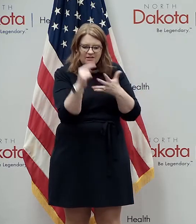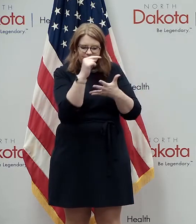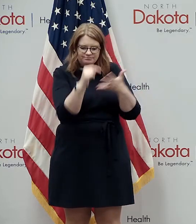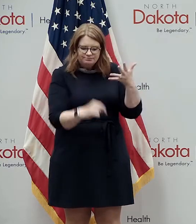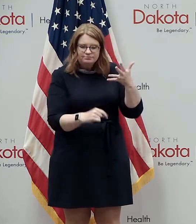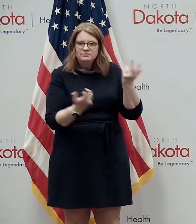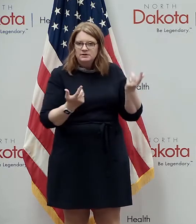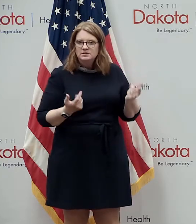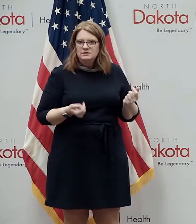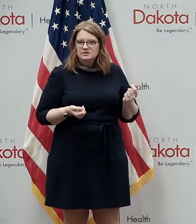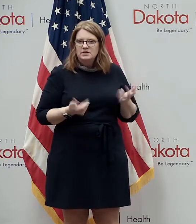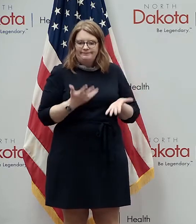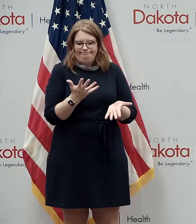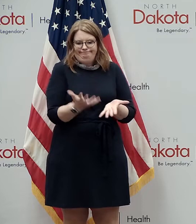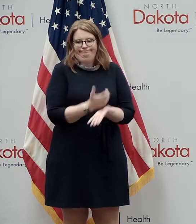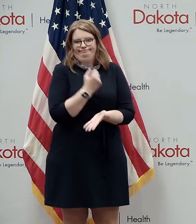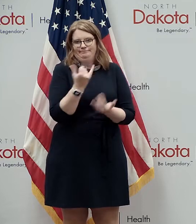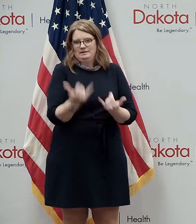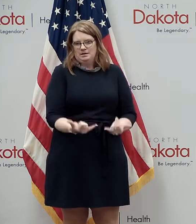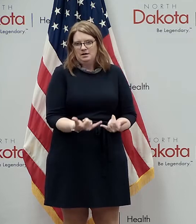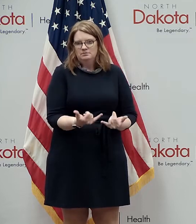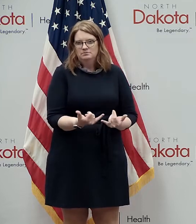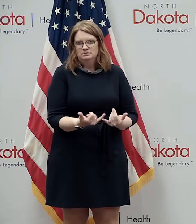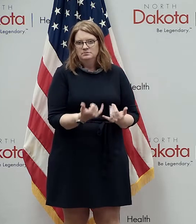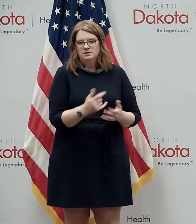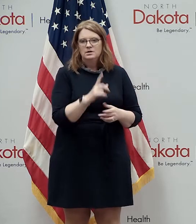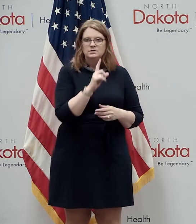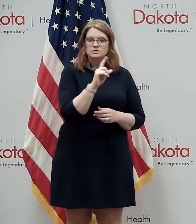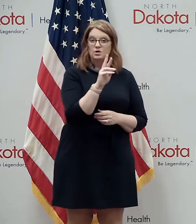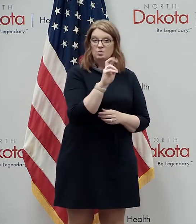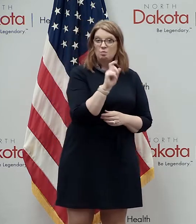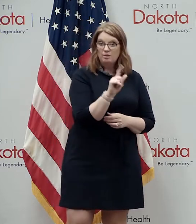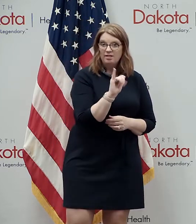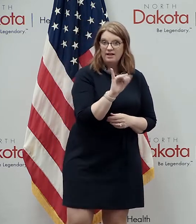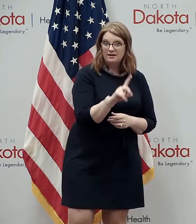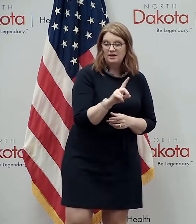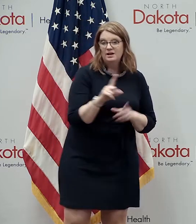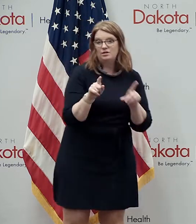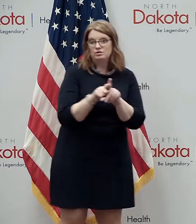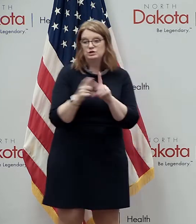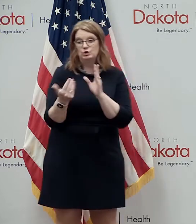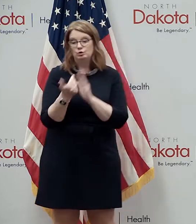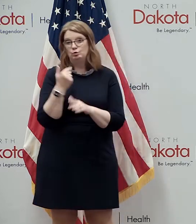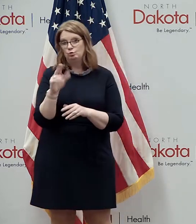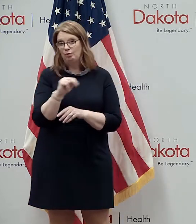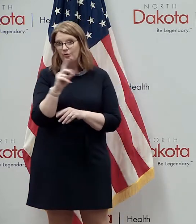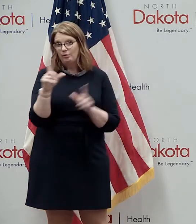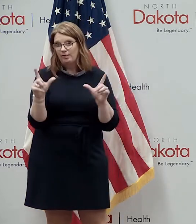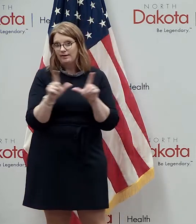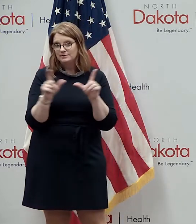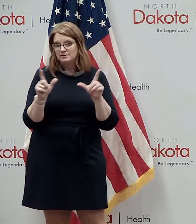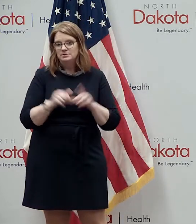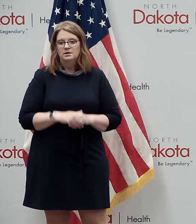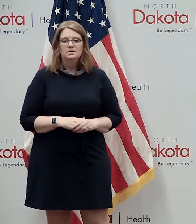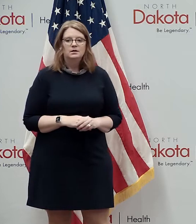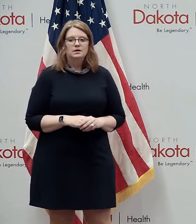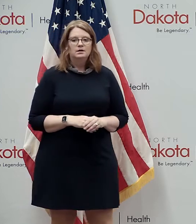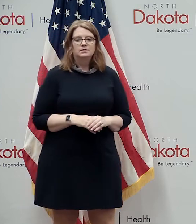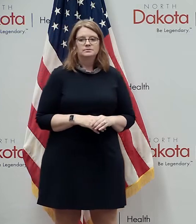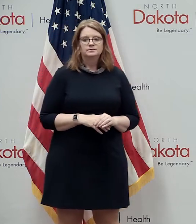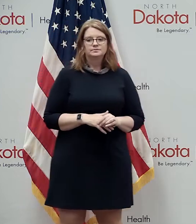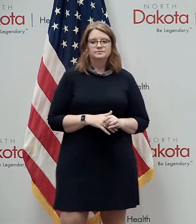with one trip by getting your real id at the time you're renewing your north dakota license at this time